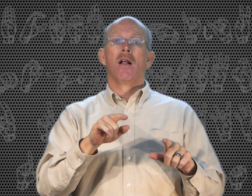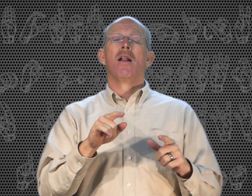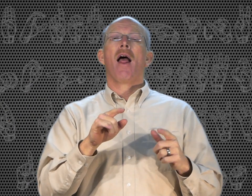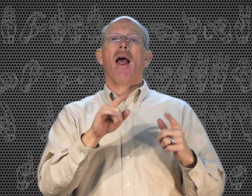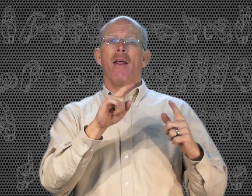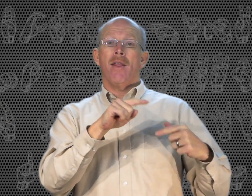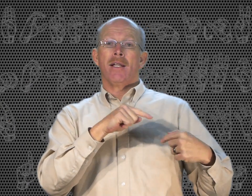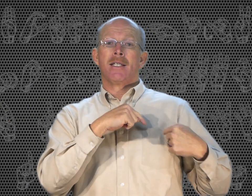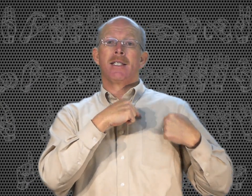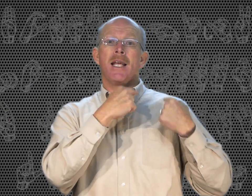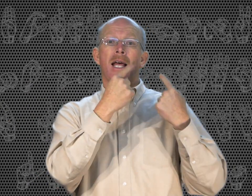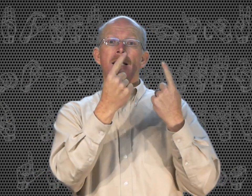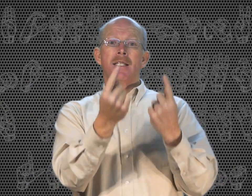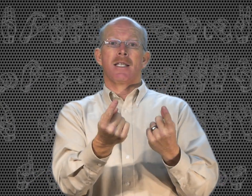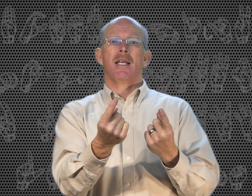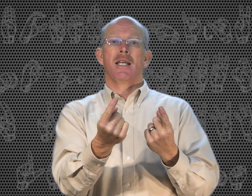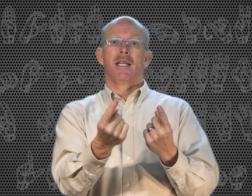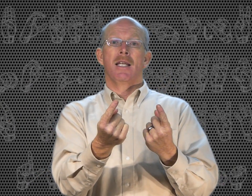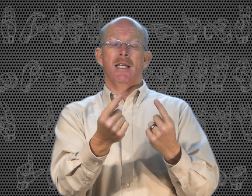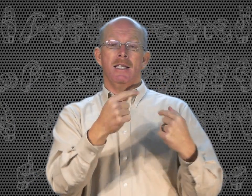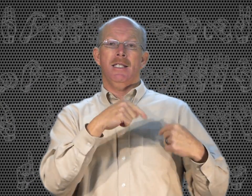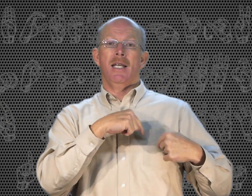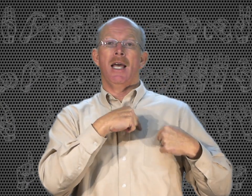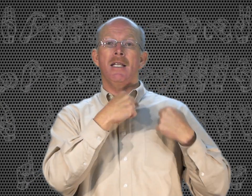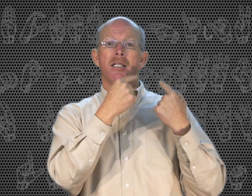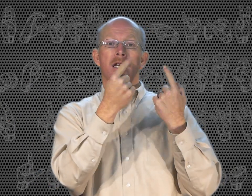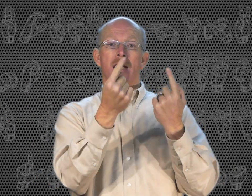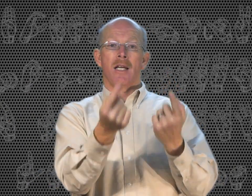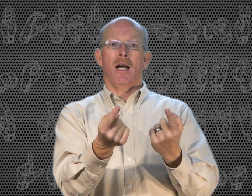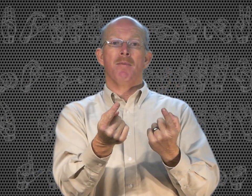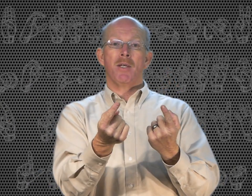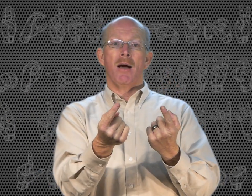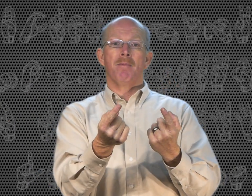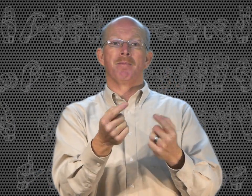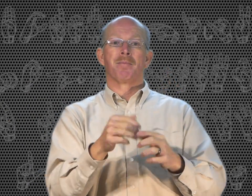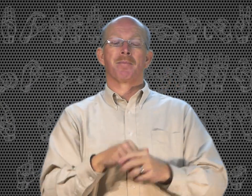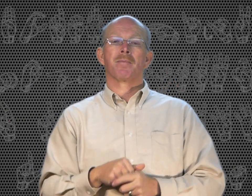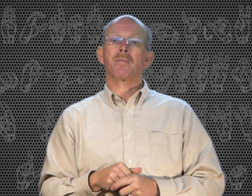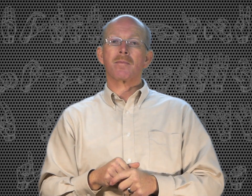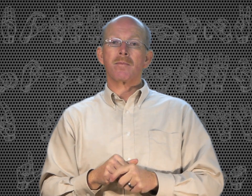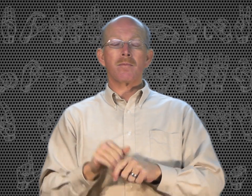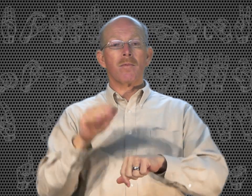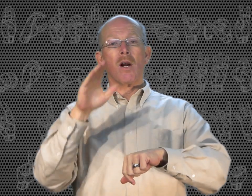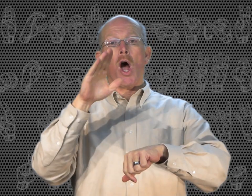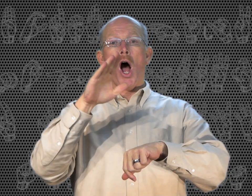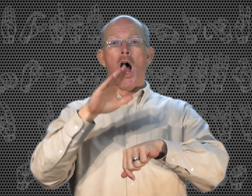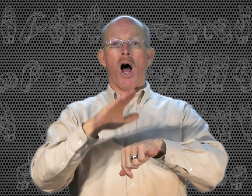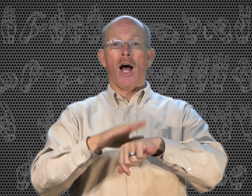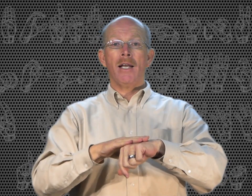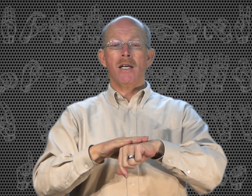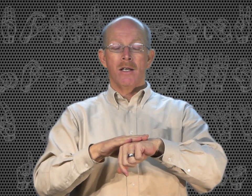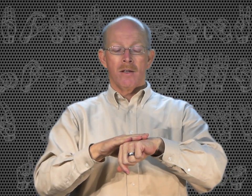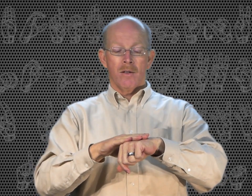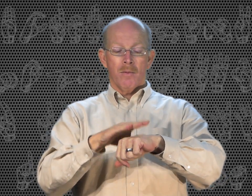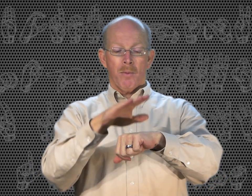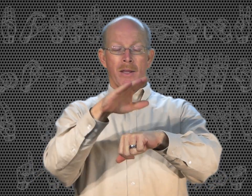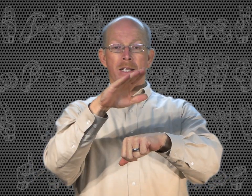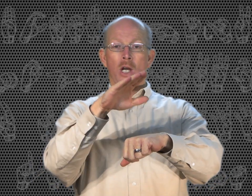And then since. Since. Comes up. On. Put this